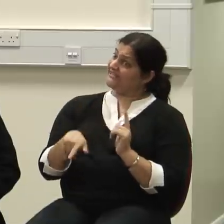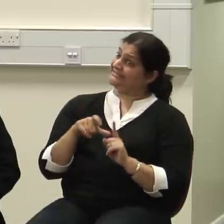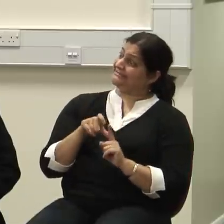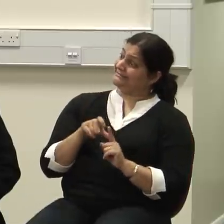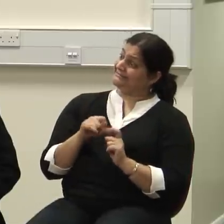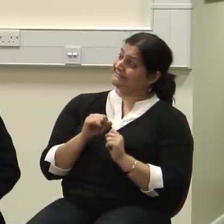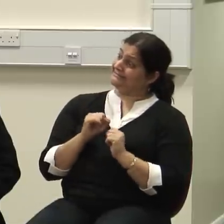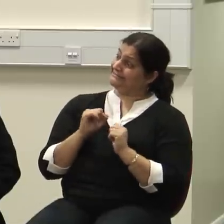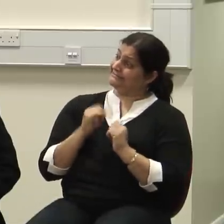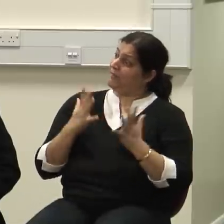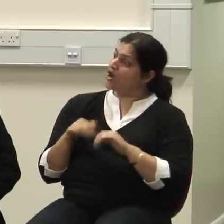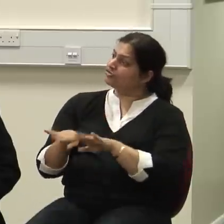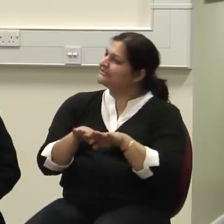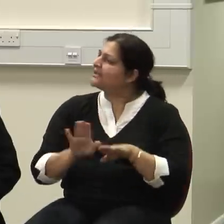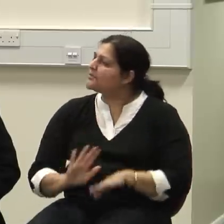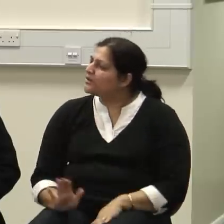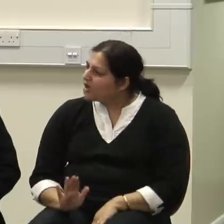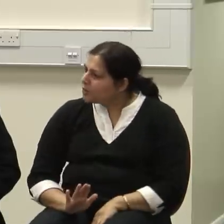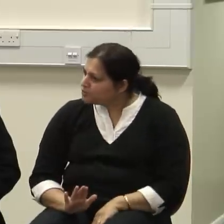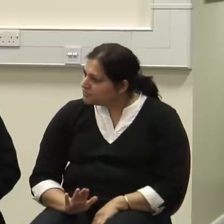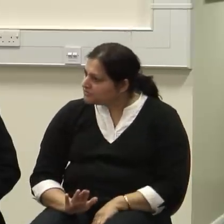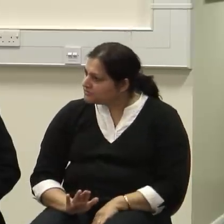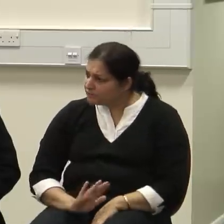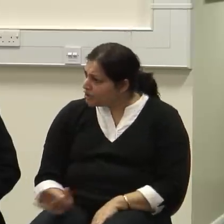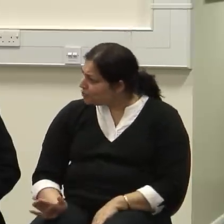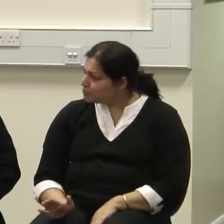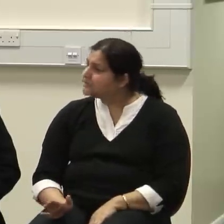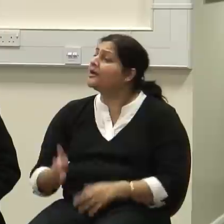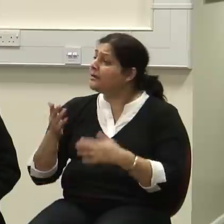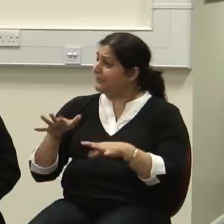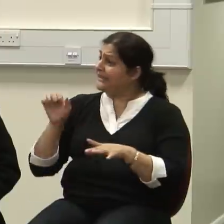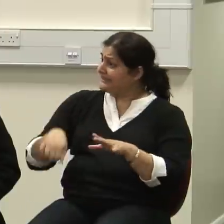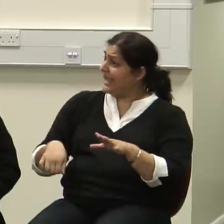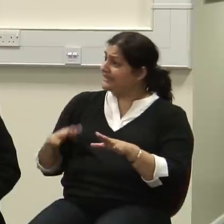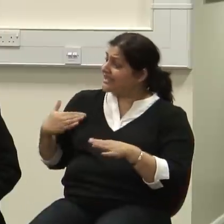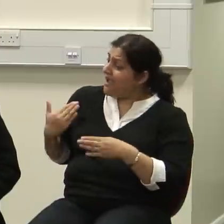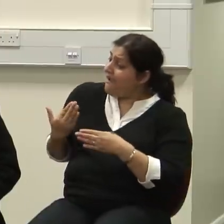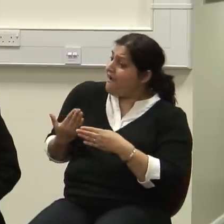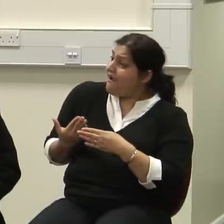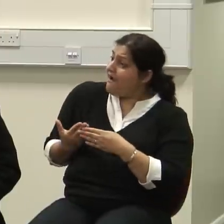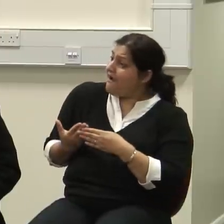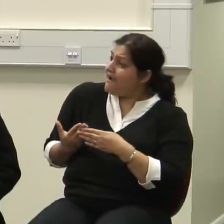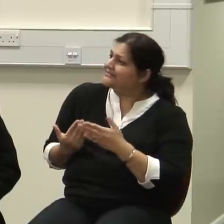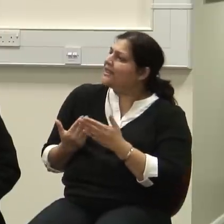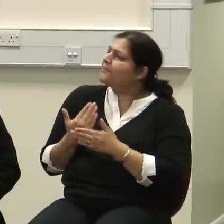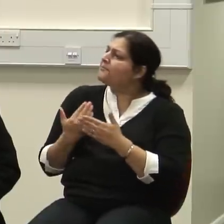No more. However, we used to live, up until modern age, in theocracies.